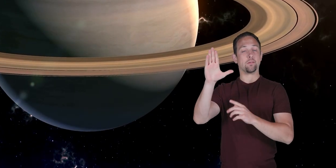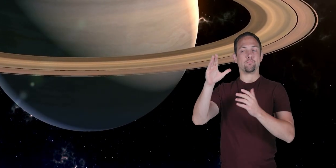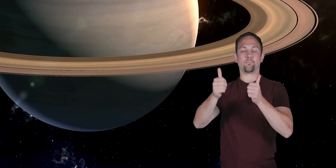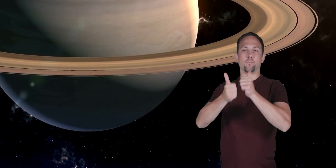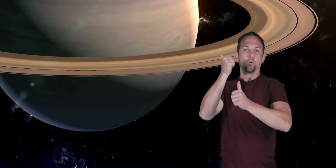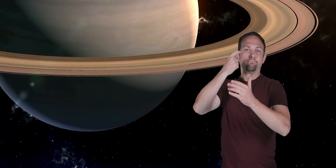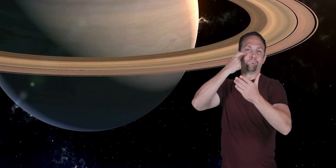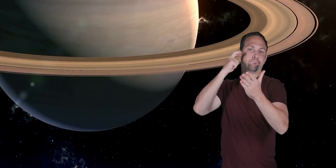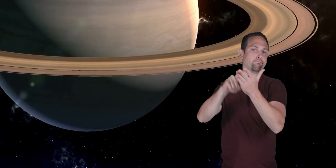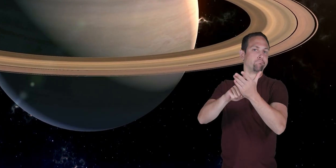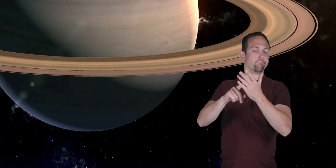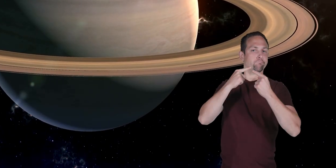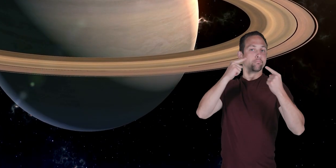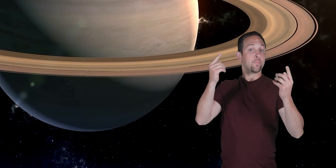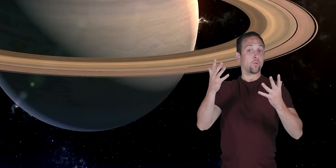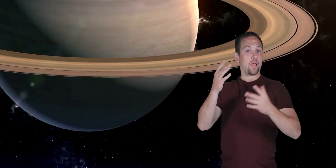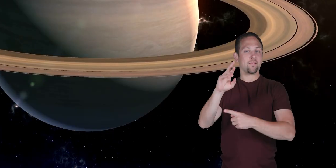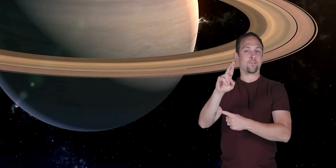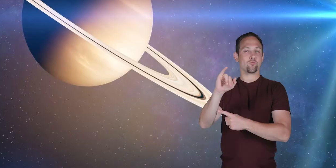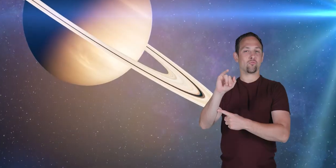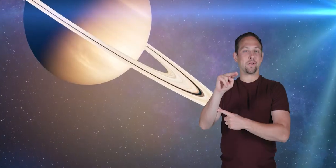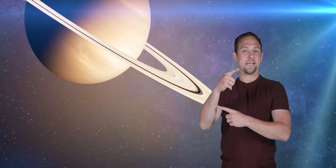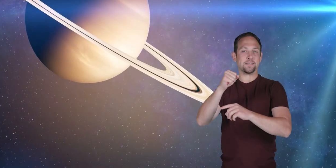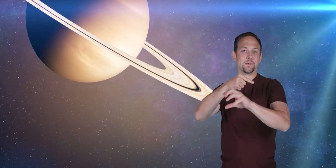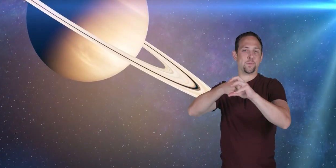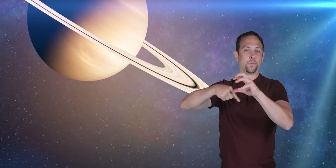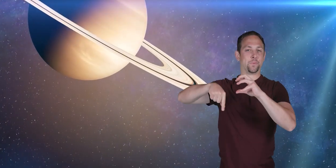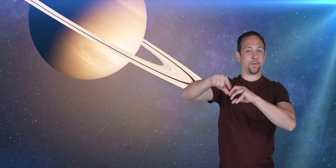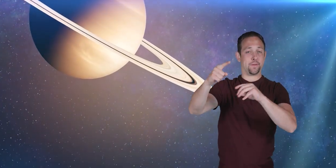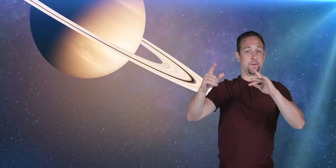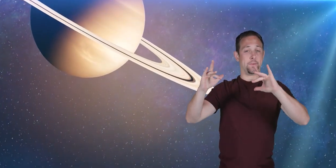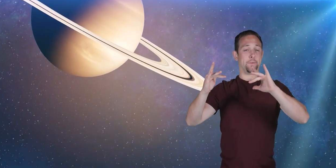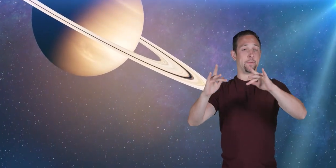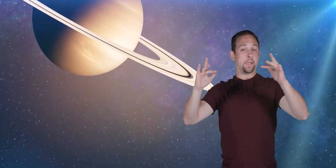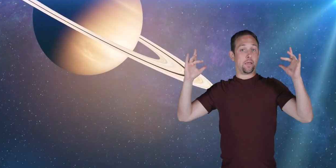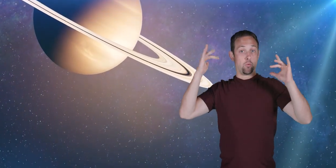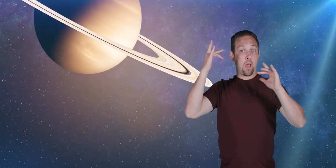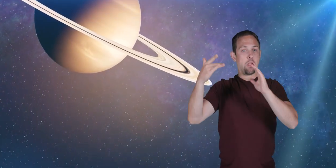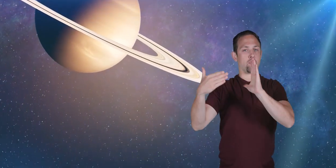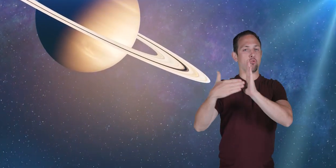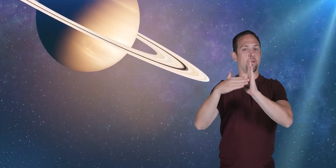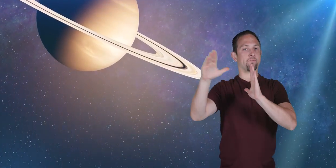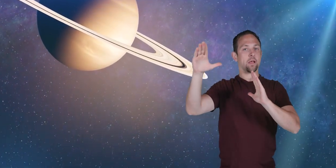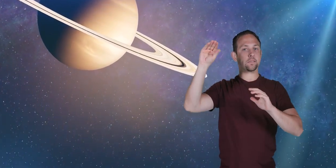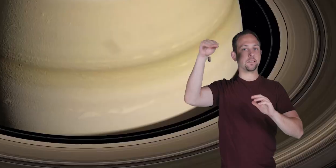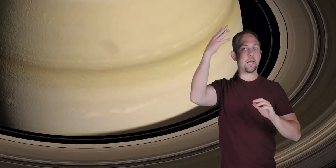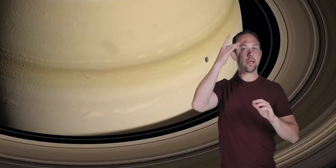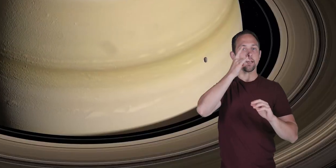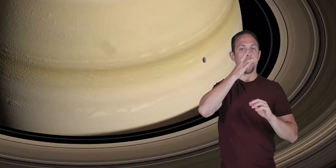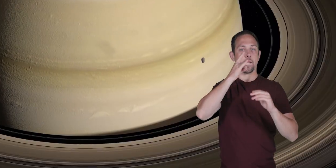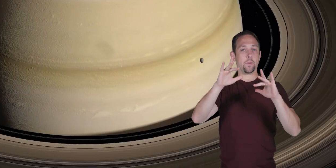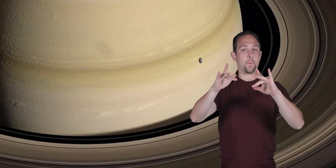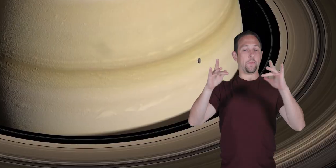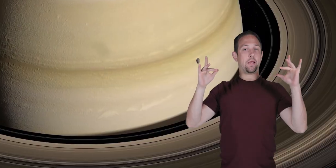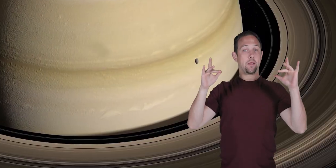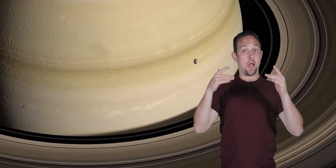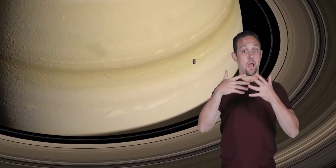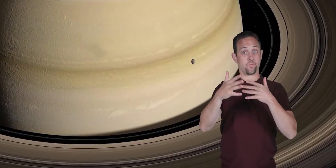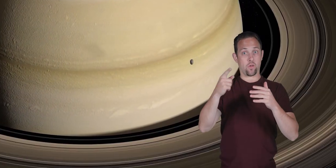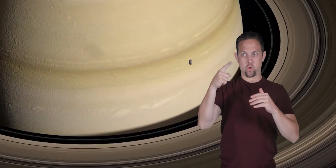feature is its rings they shine brightly because they reflect sunlight even though they appear solid